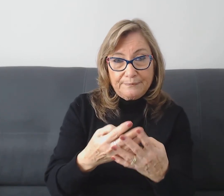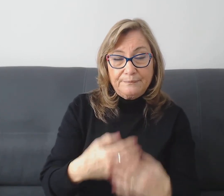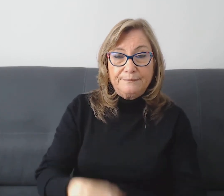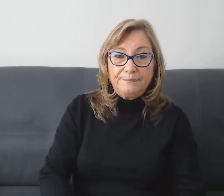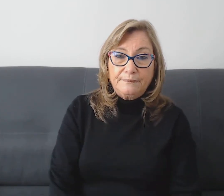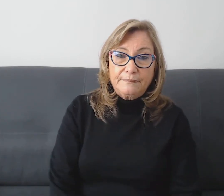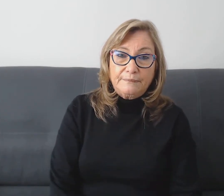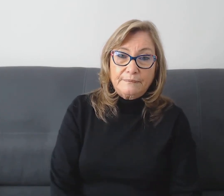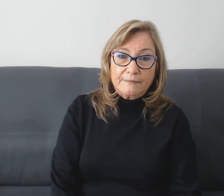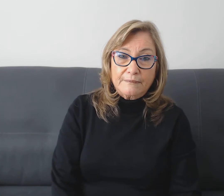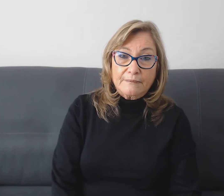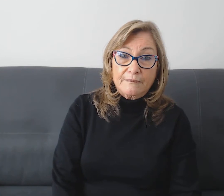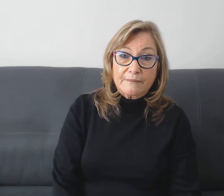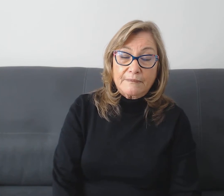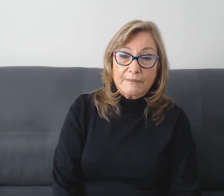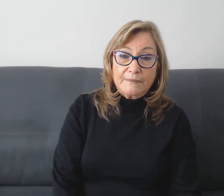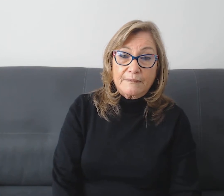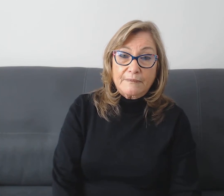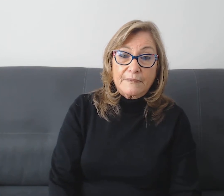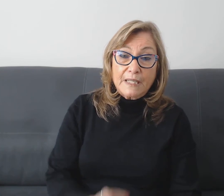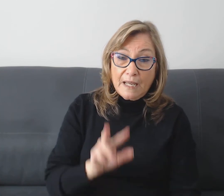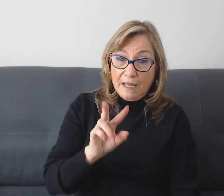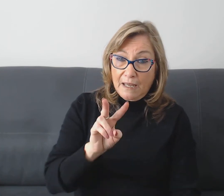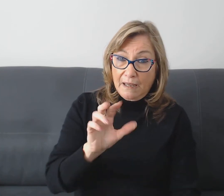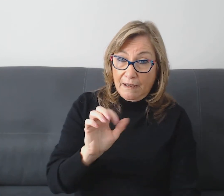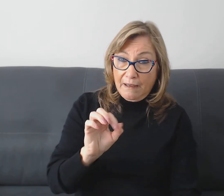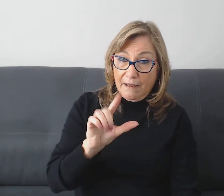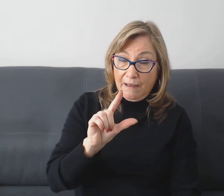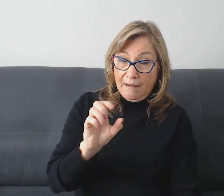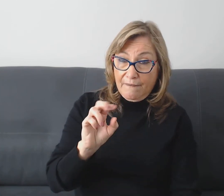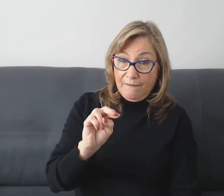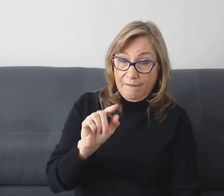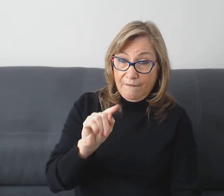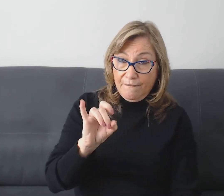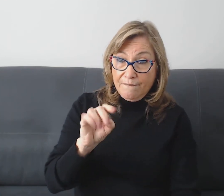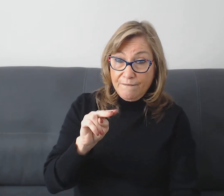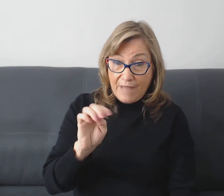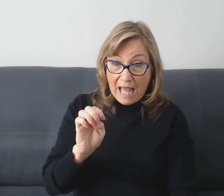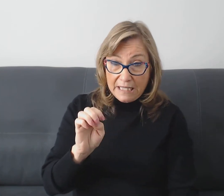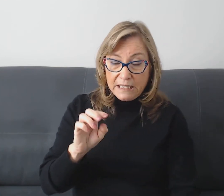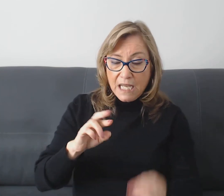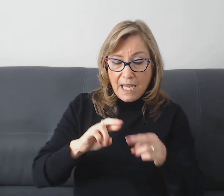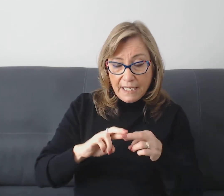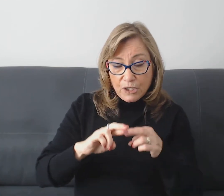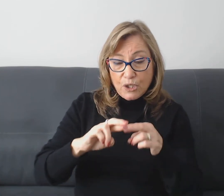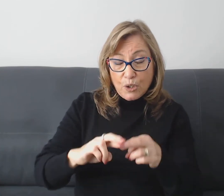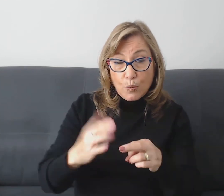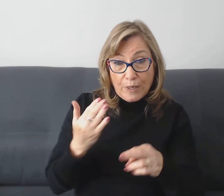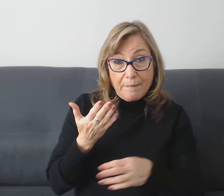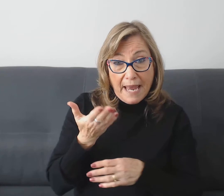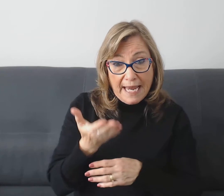Valentine remained there until his death on February